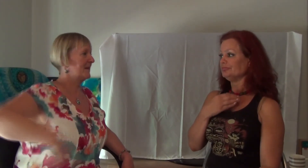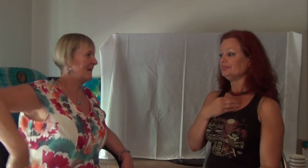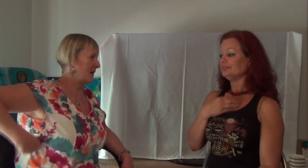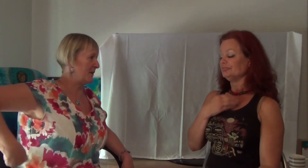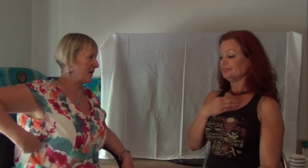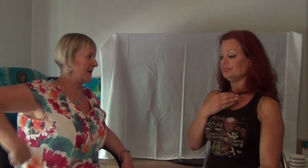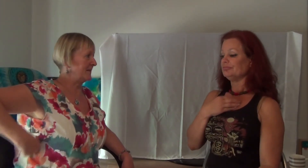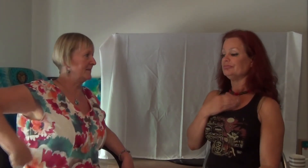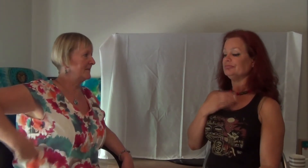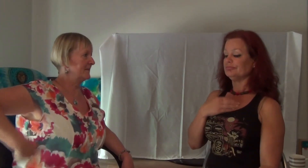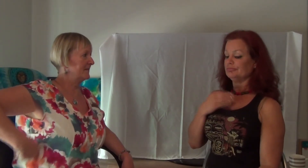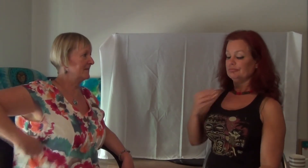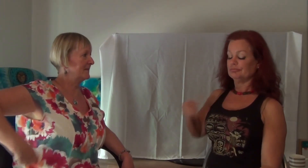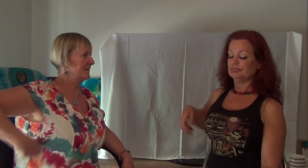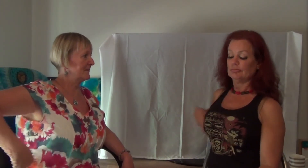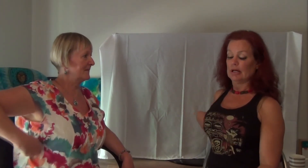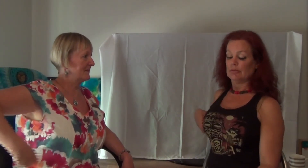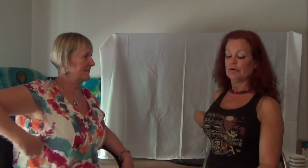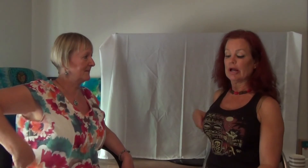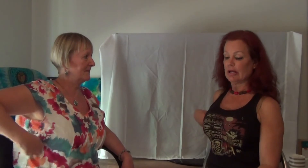I'm okay. I'm okay.